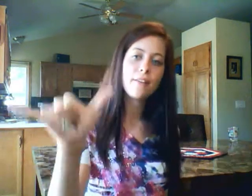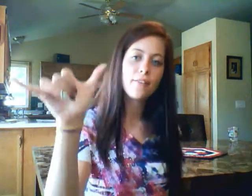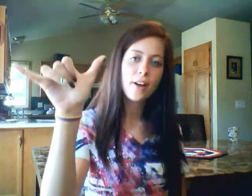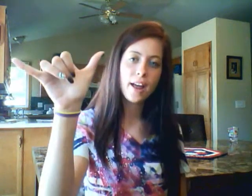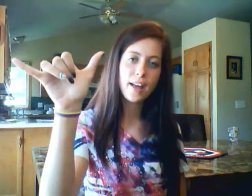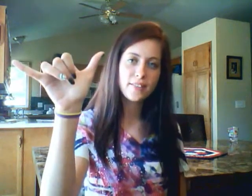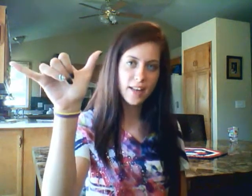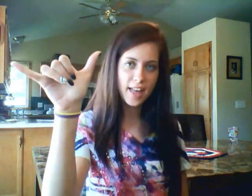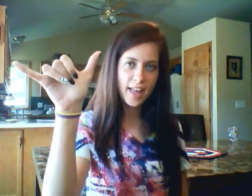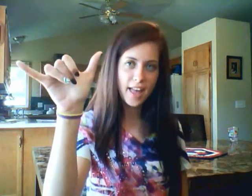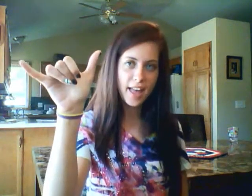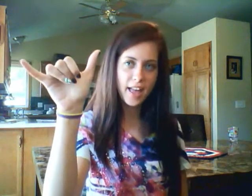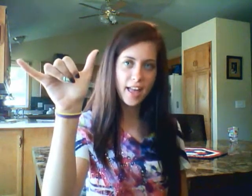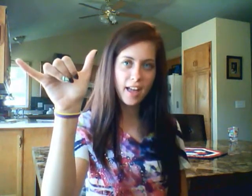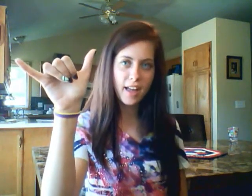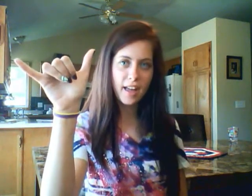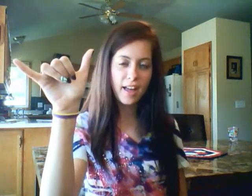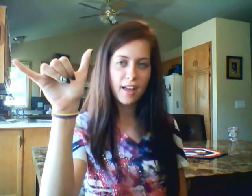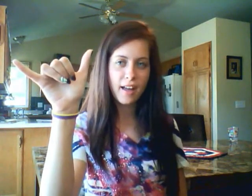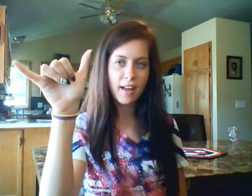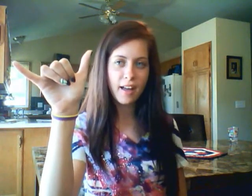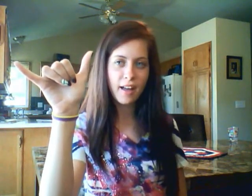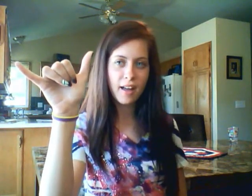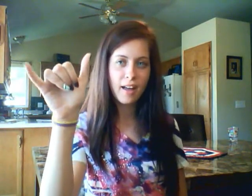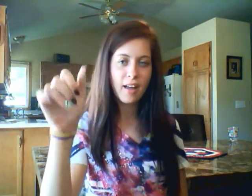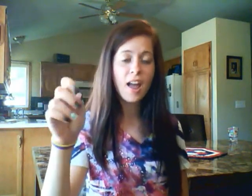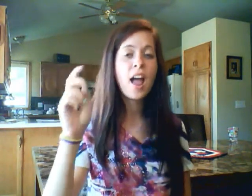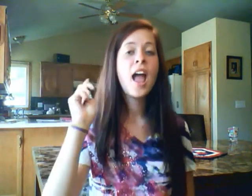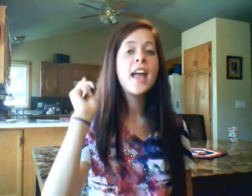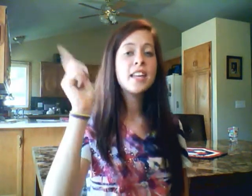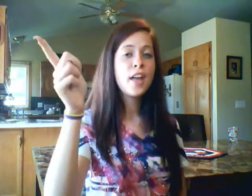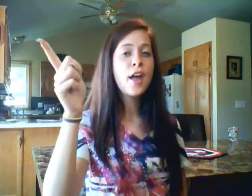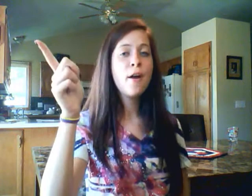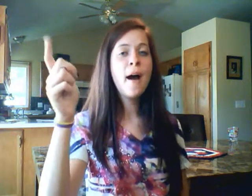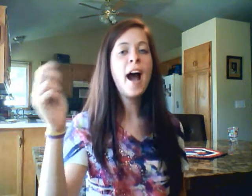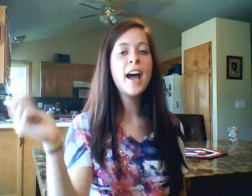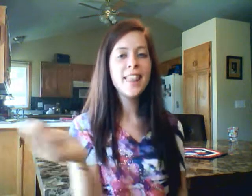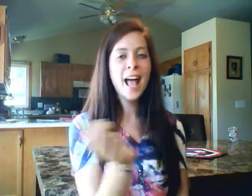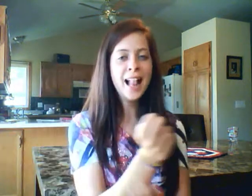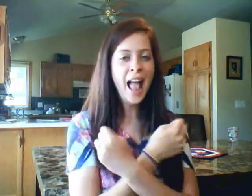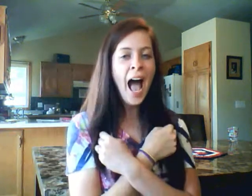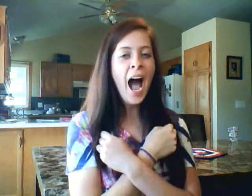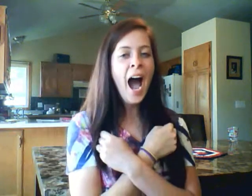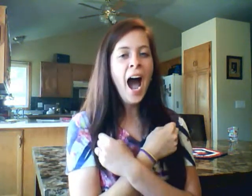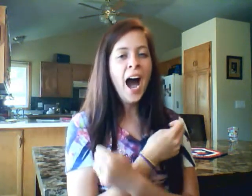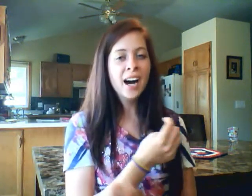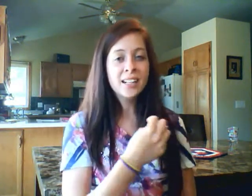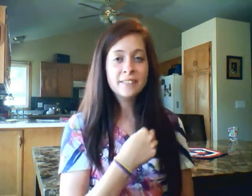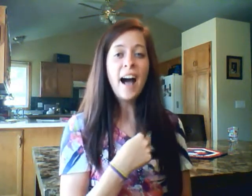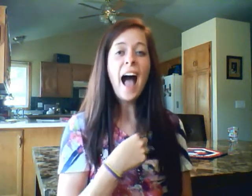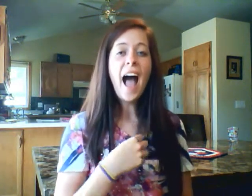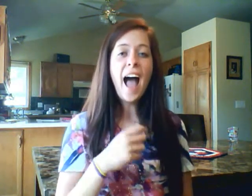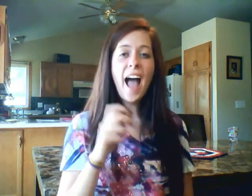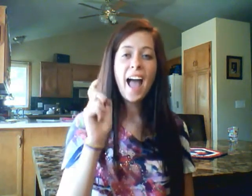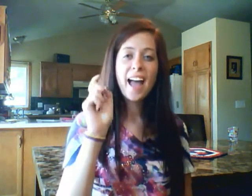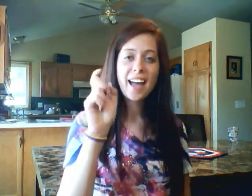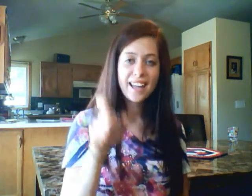alleluia. You are the love I